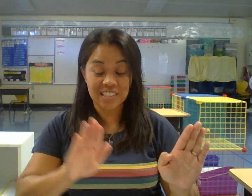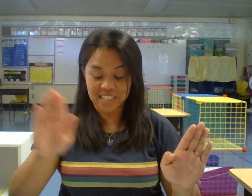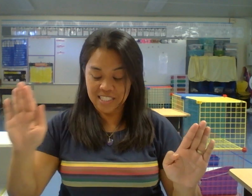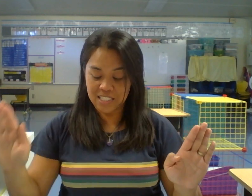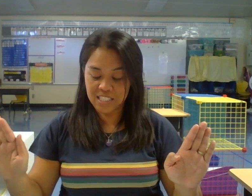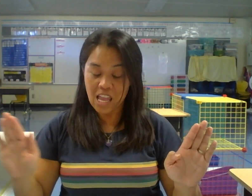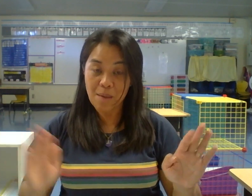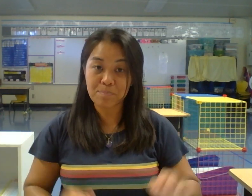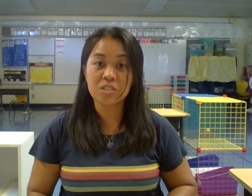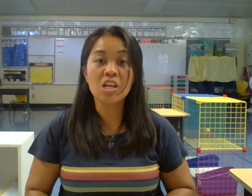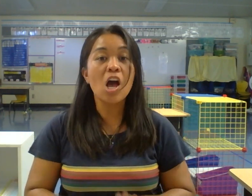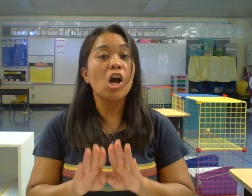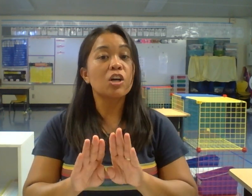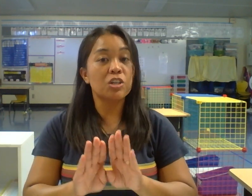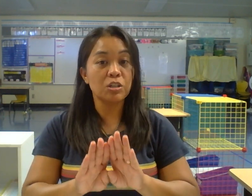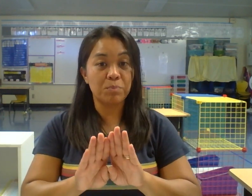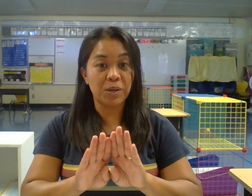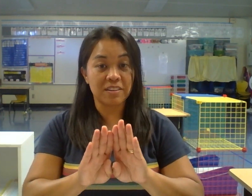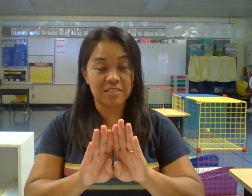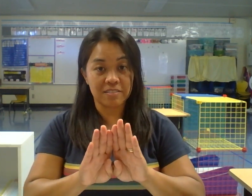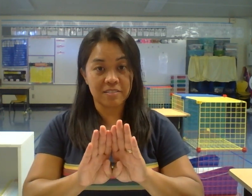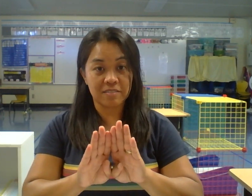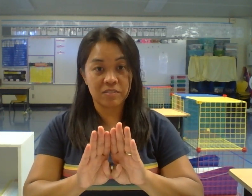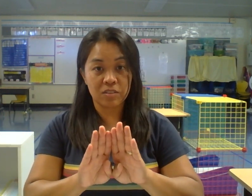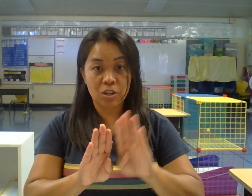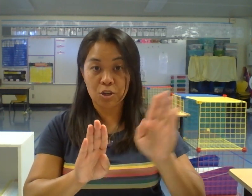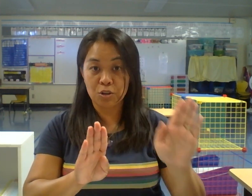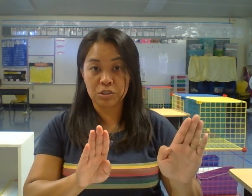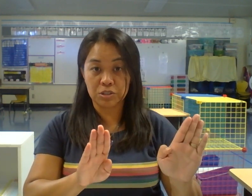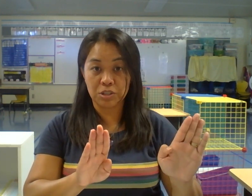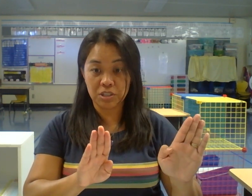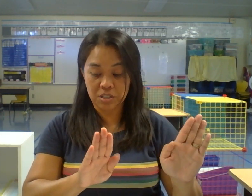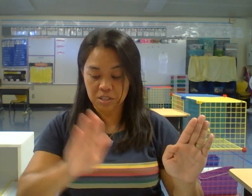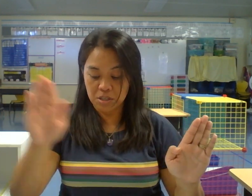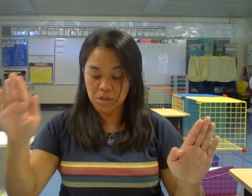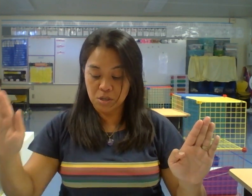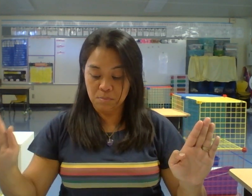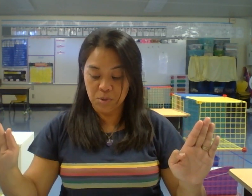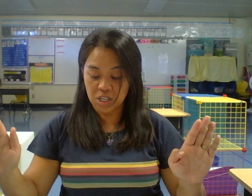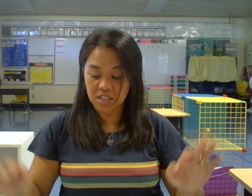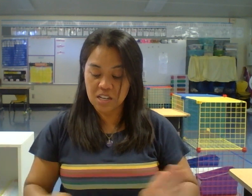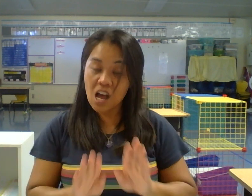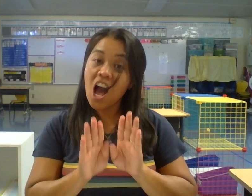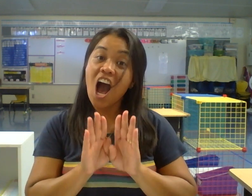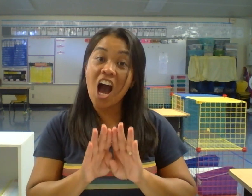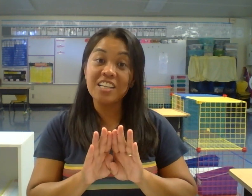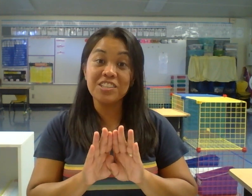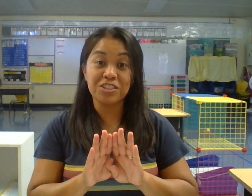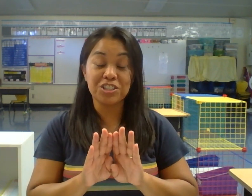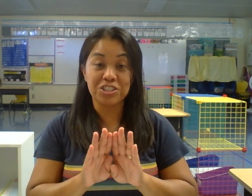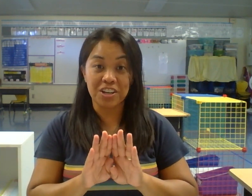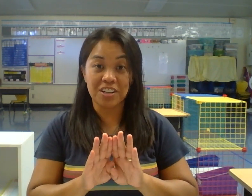Steps. Cookbook. Cook. Book. Undershirt.